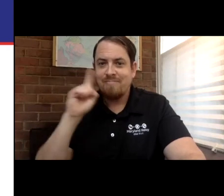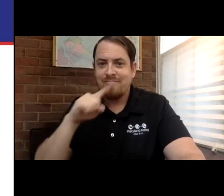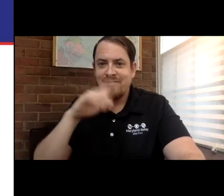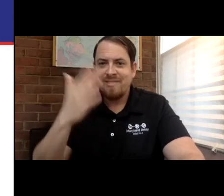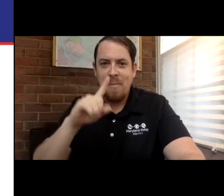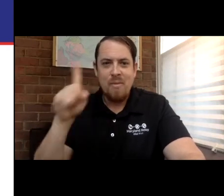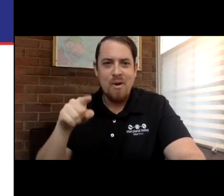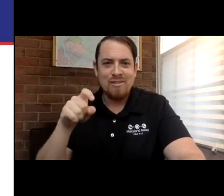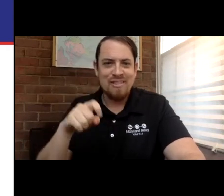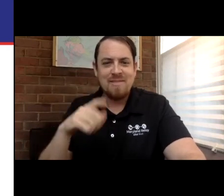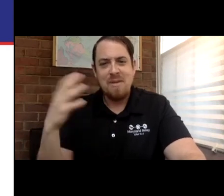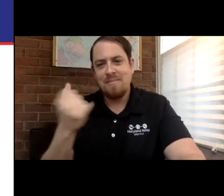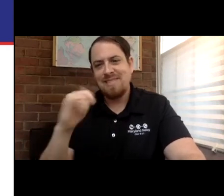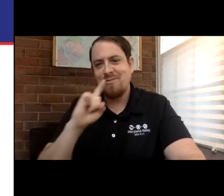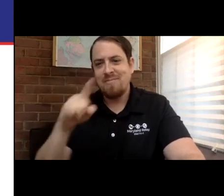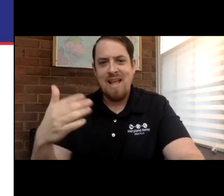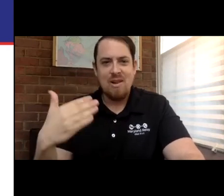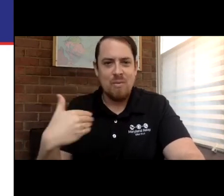Okay, I see Holly Bice.